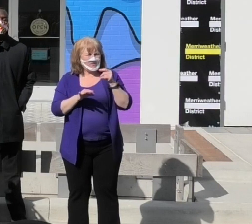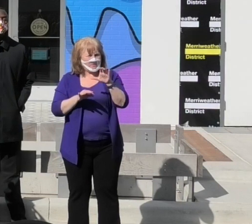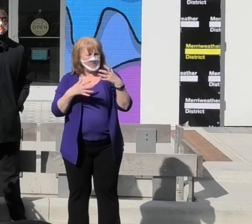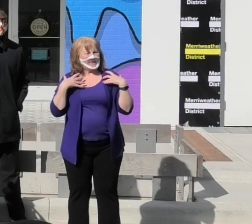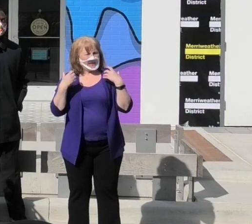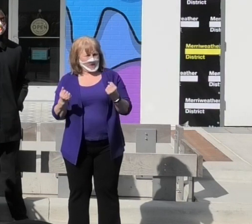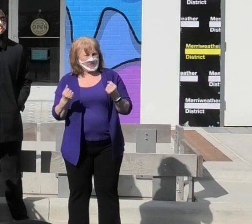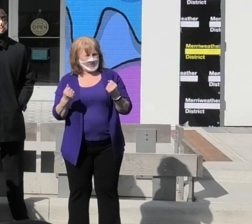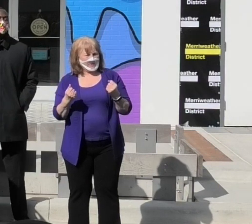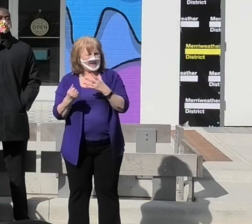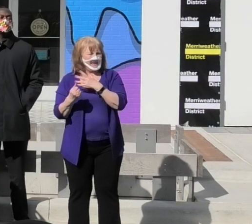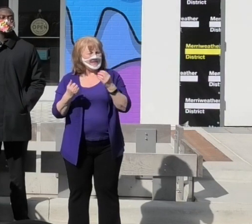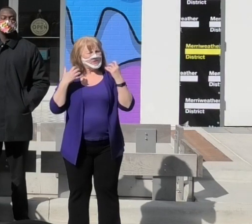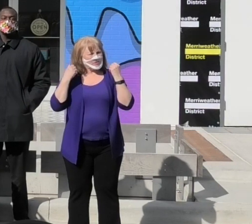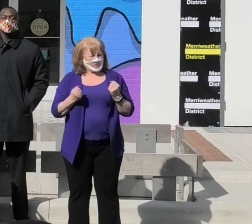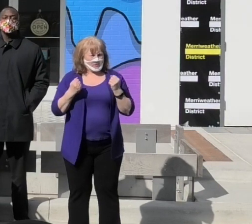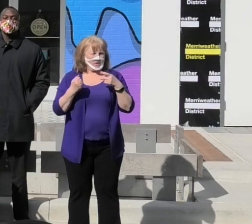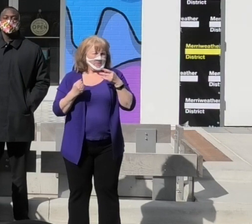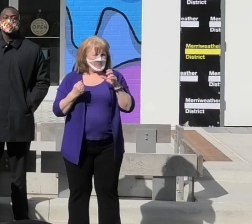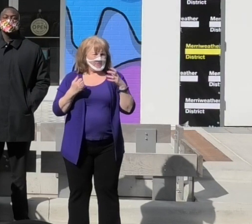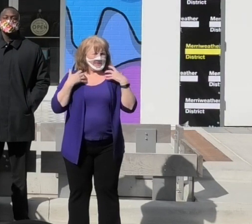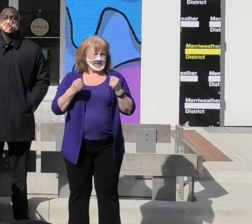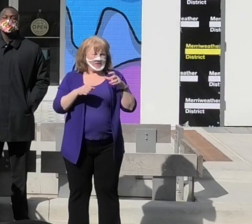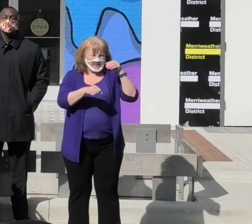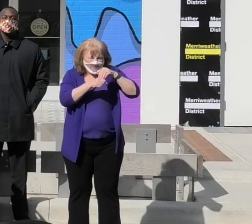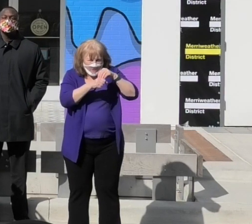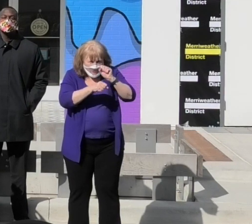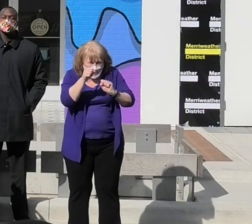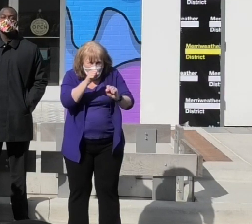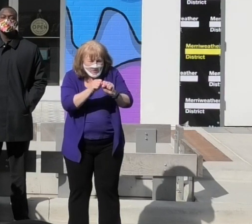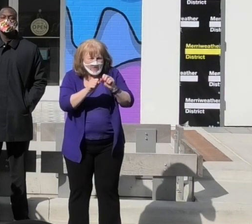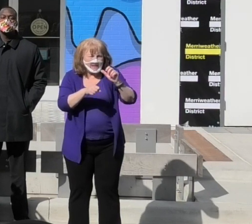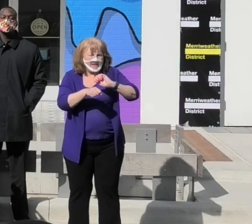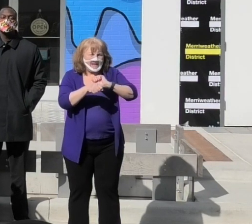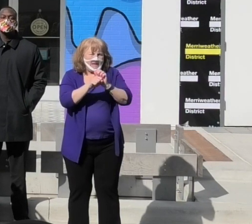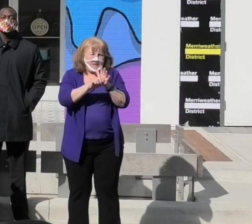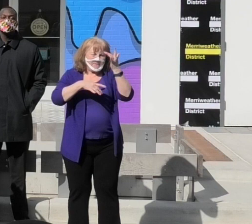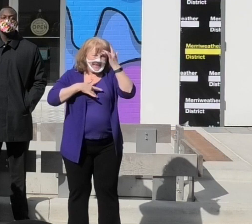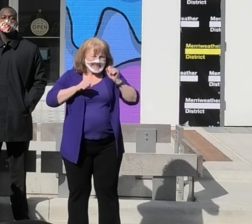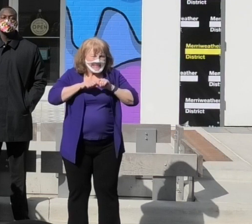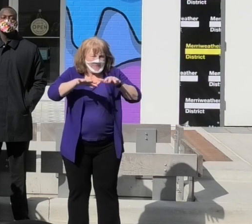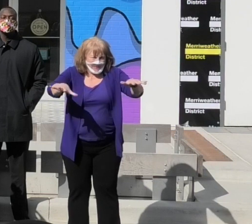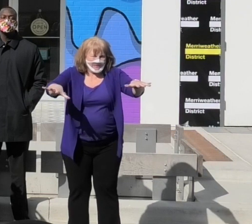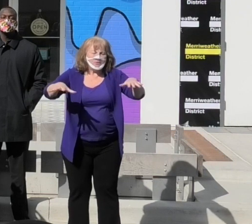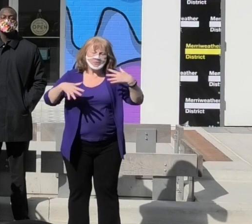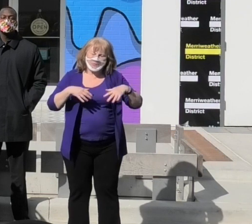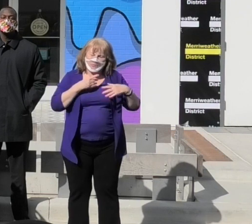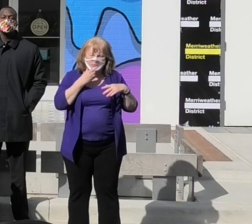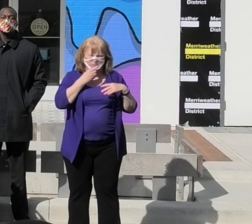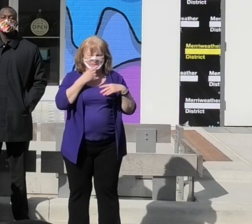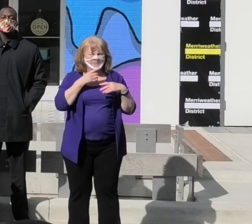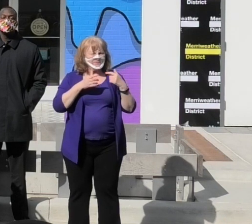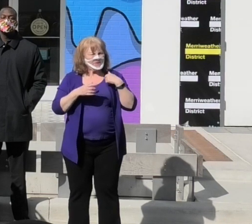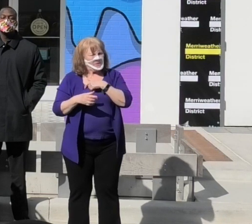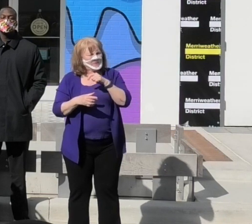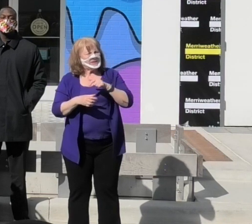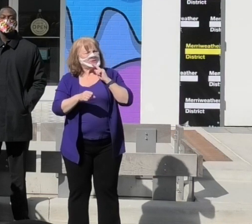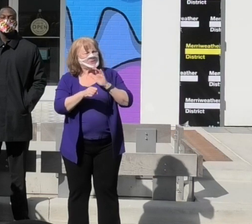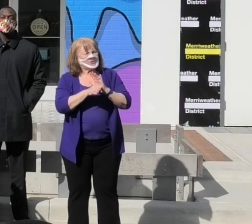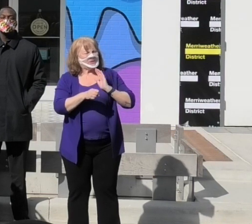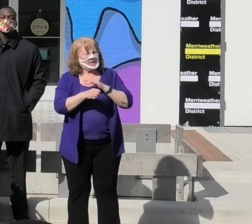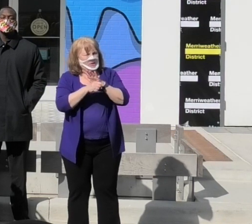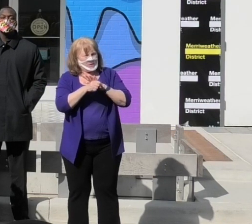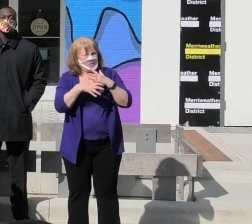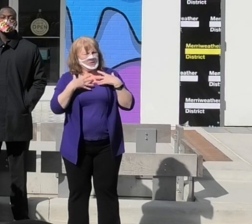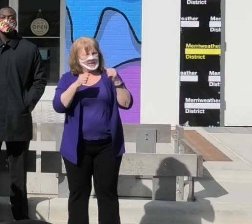and a strong public health infrastructure, a pandemic-ready public health infrastructure. We need to ensure that our